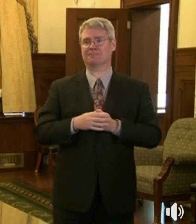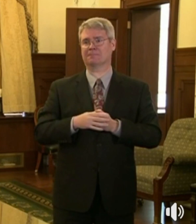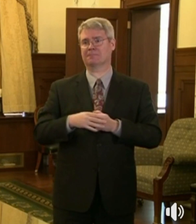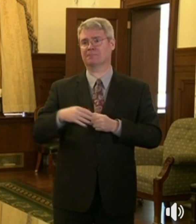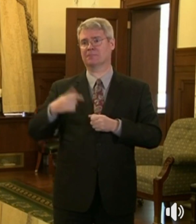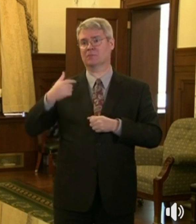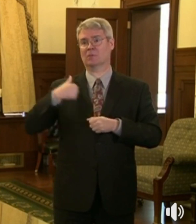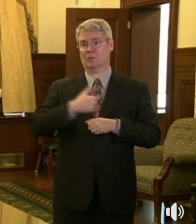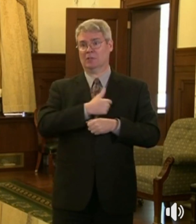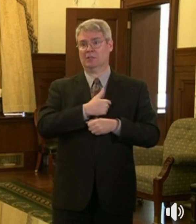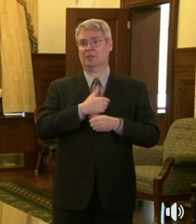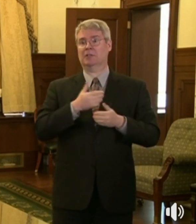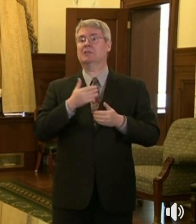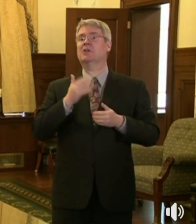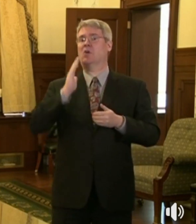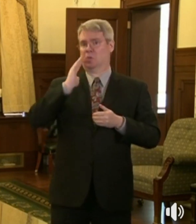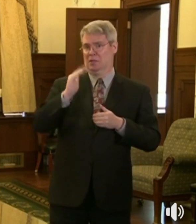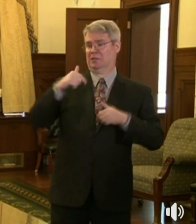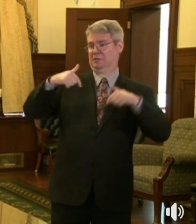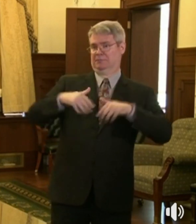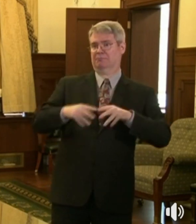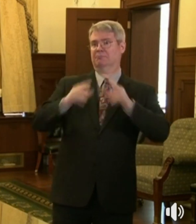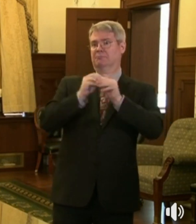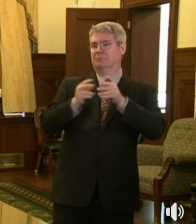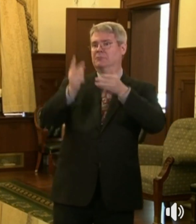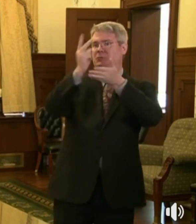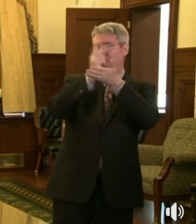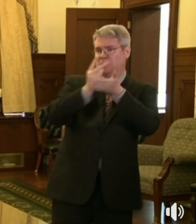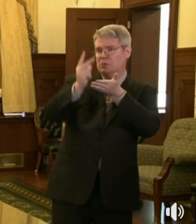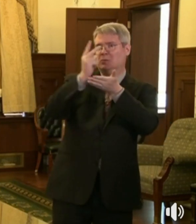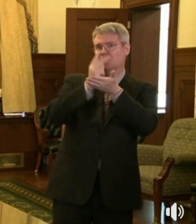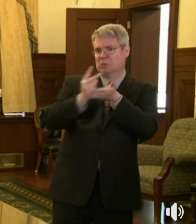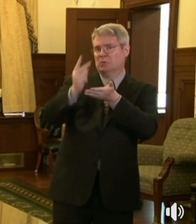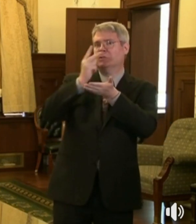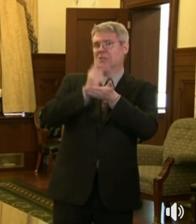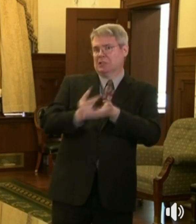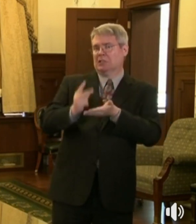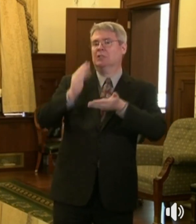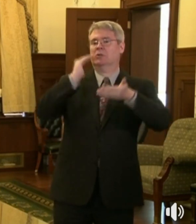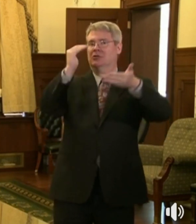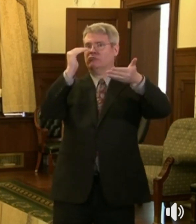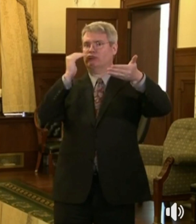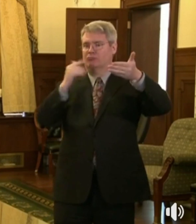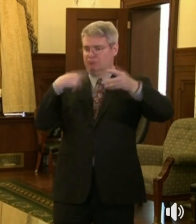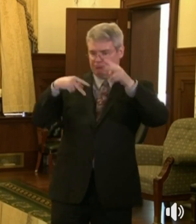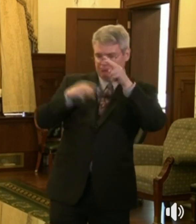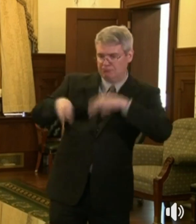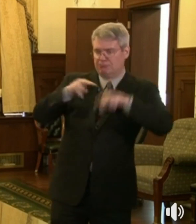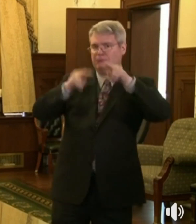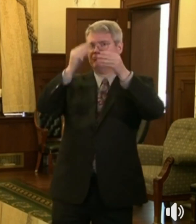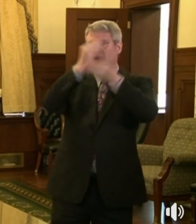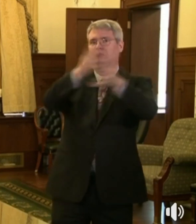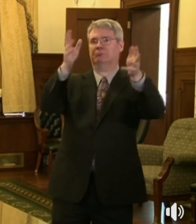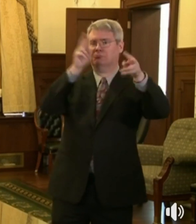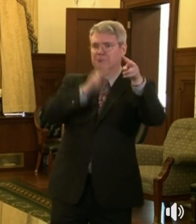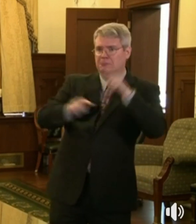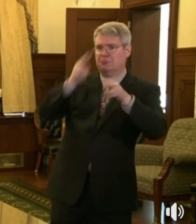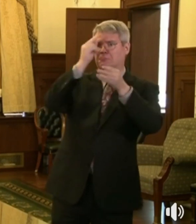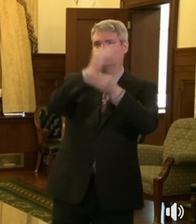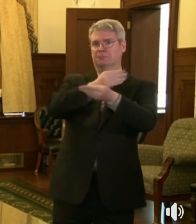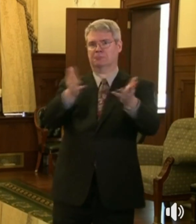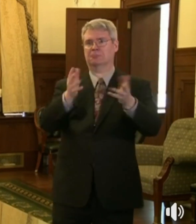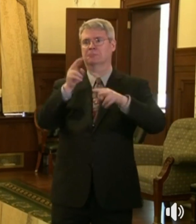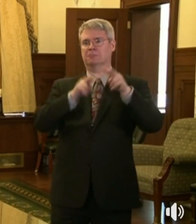weeks at a time to make sure our actions are appropriate and won't result in a spike in severe